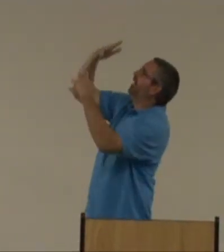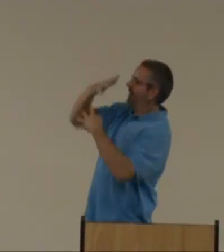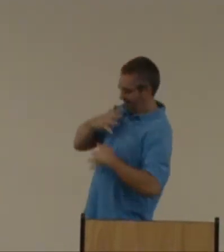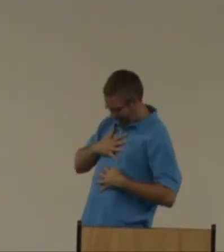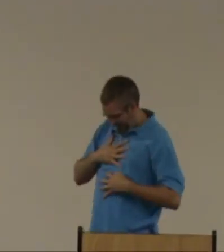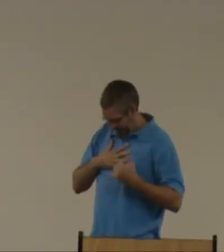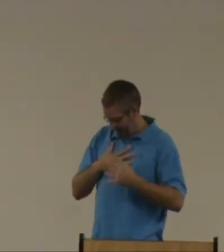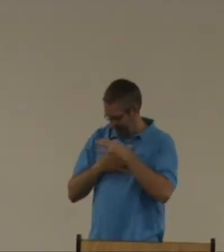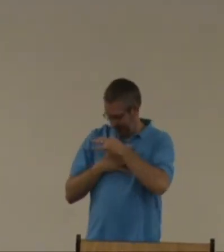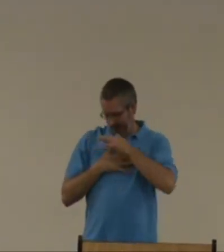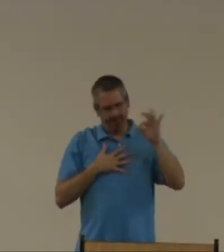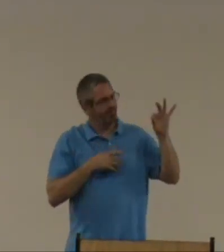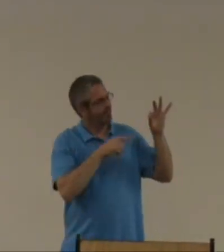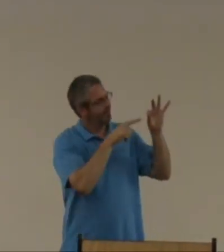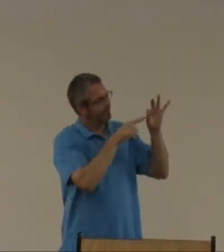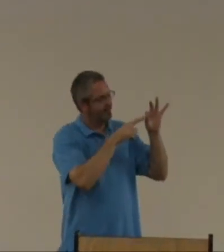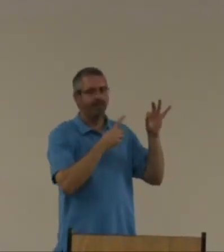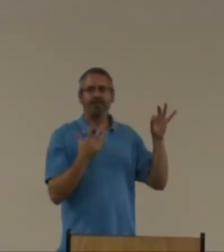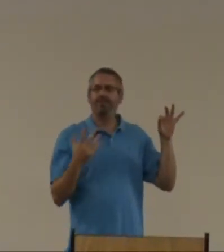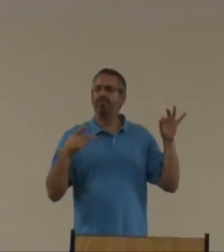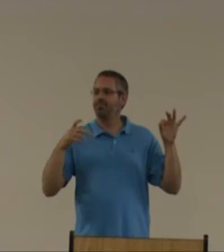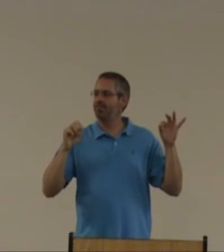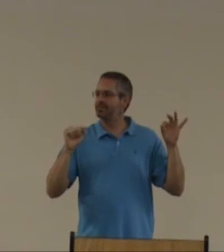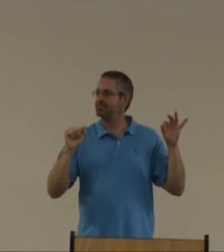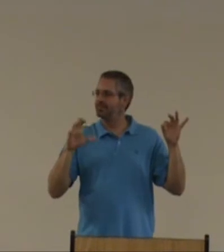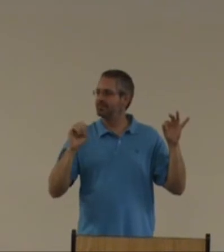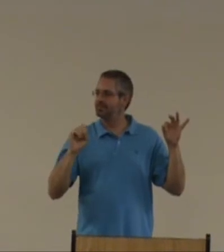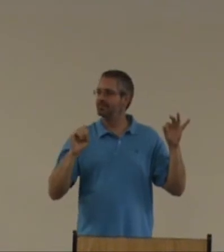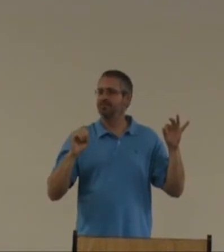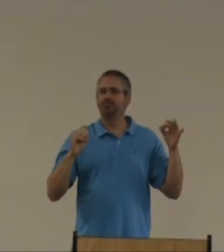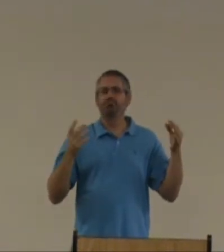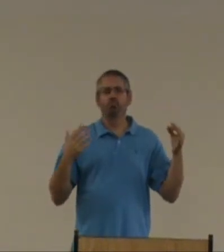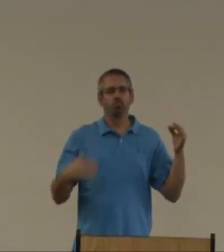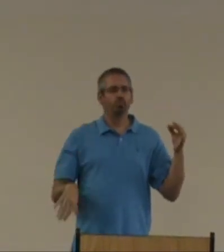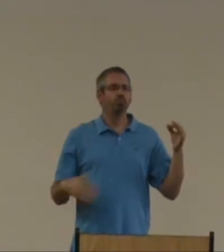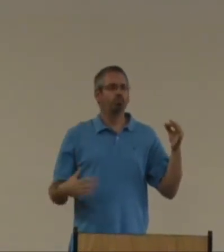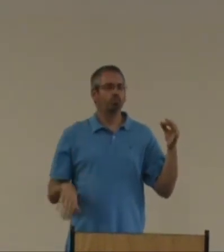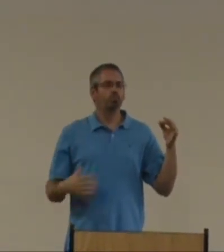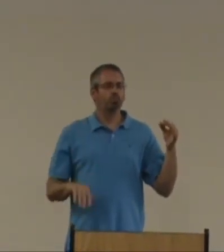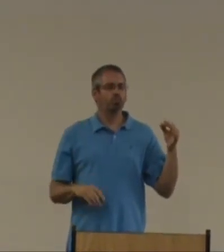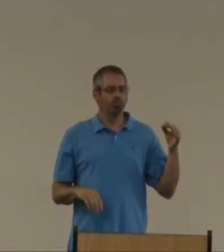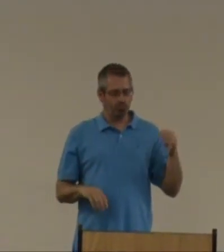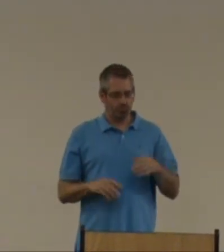peace. But that's peace. We're going pick that one out tonight. Talk about peace. Peace.